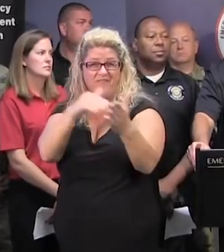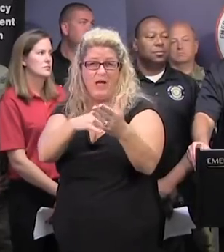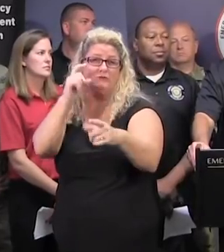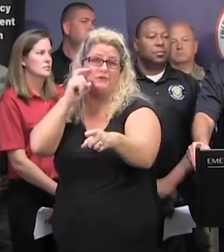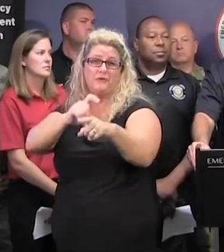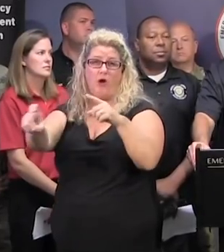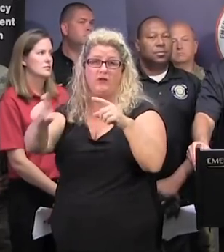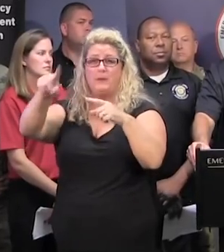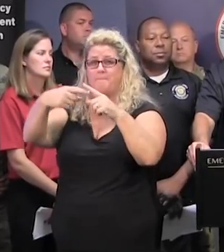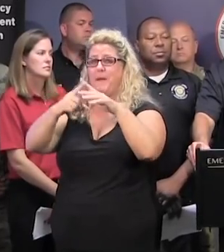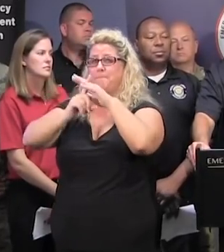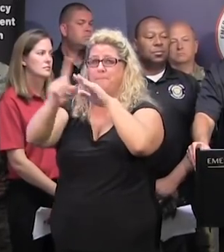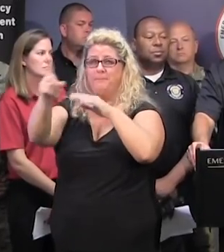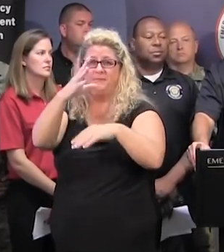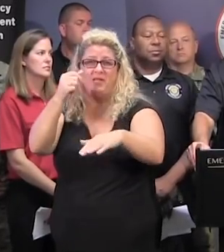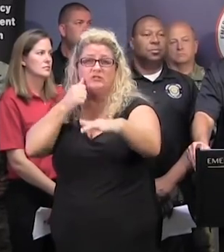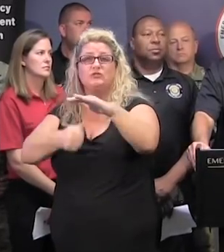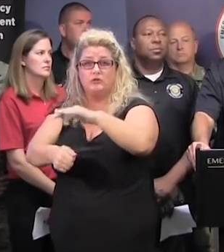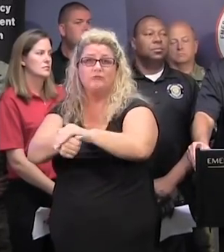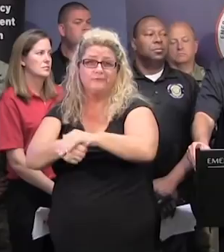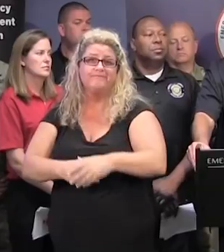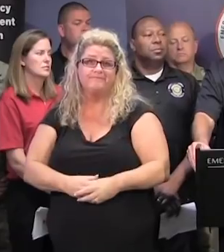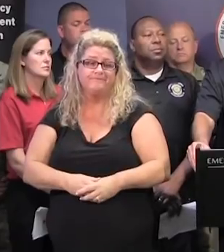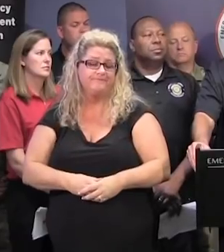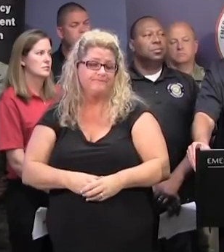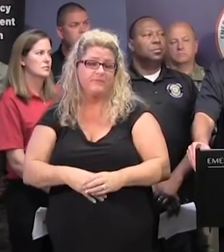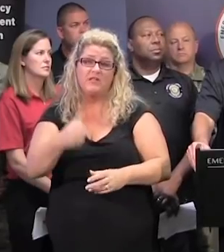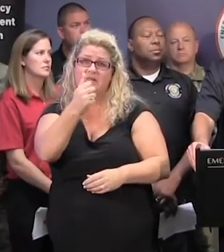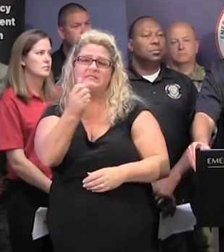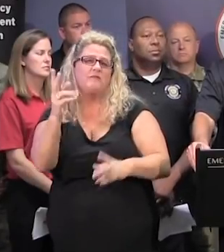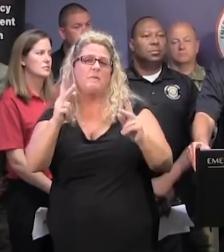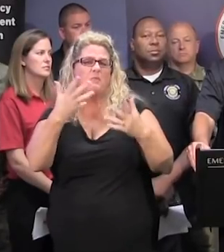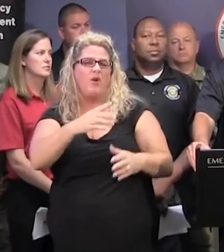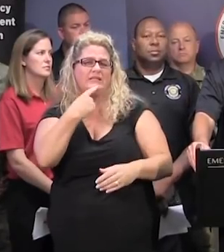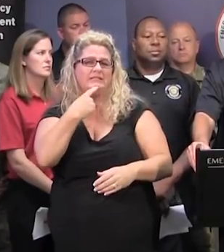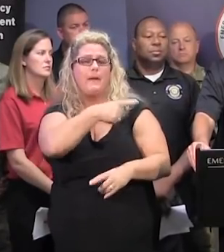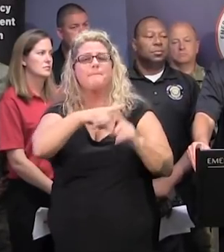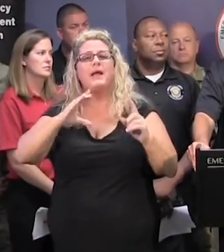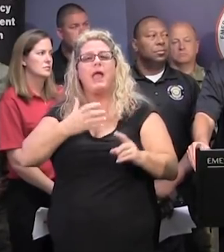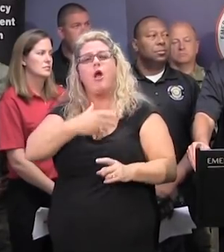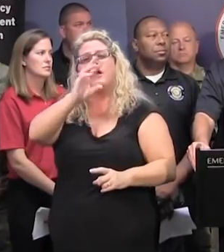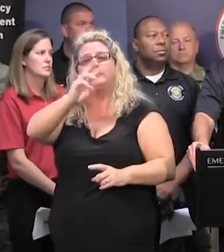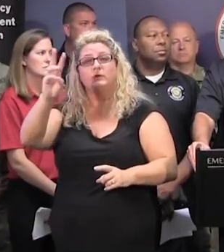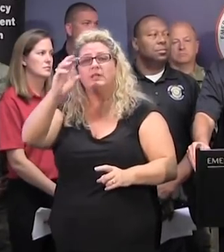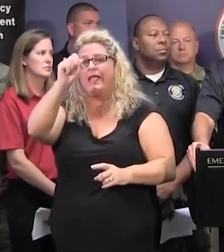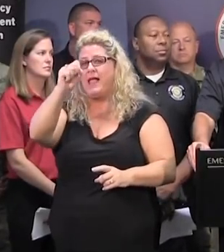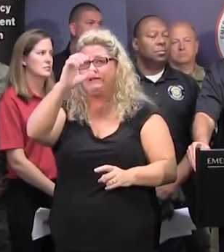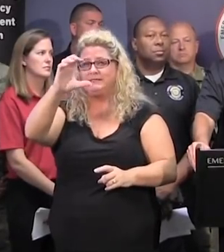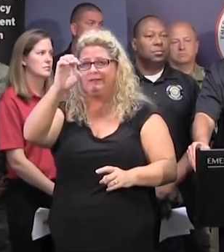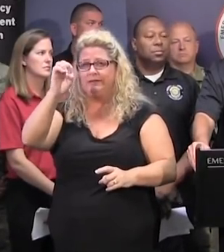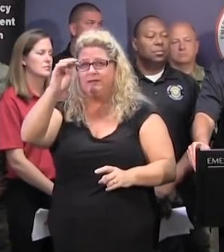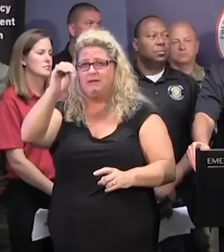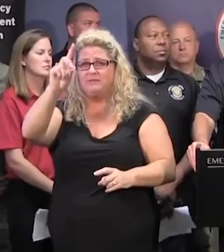evacuation and sheltering questions. Several people have already mentioned it, but we've got our website, scemd.org. It still